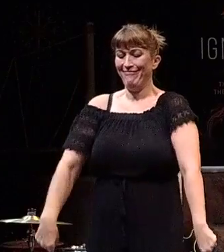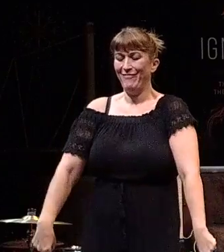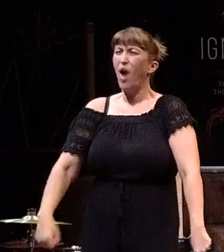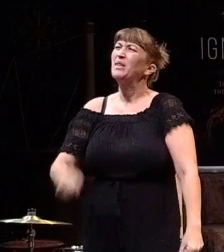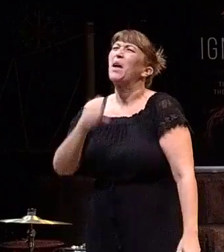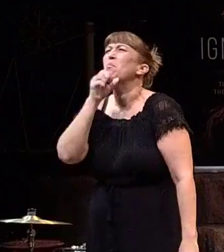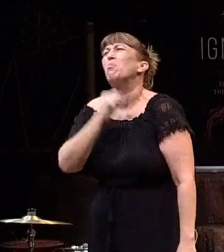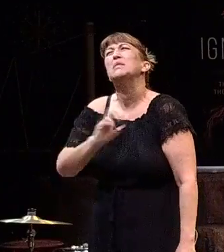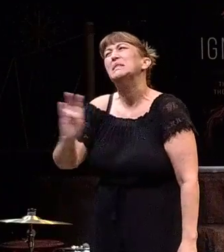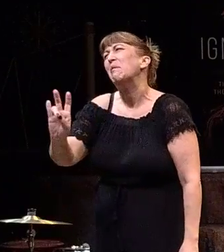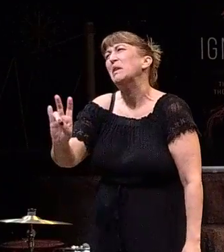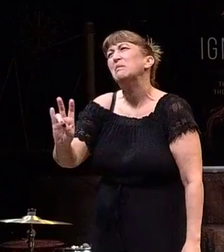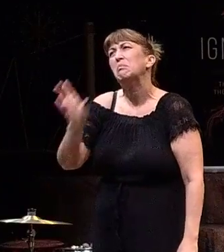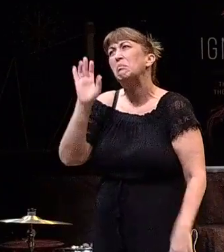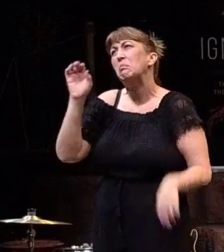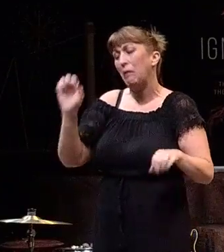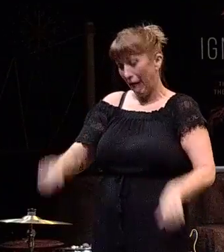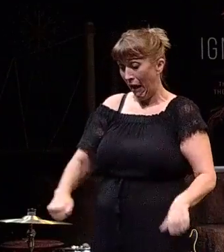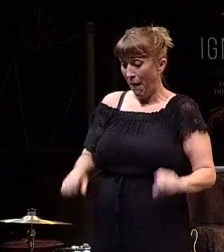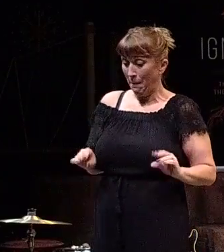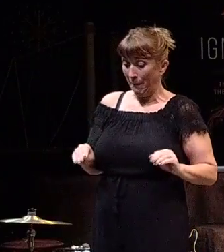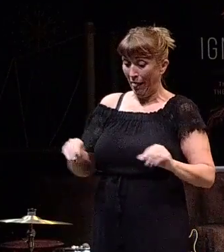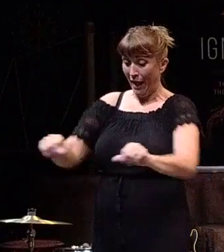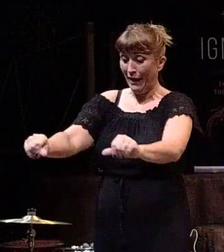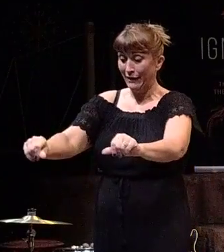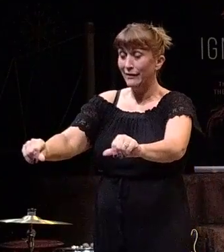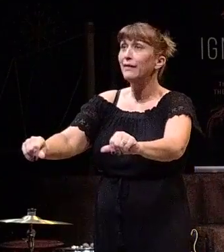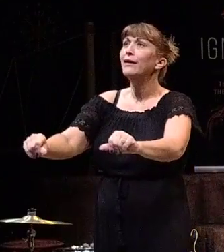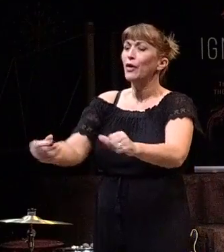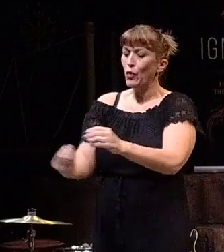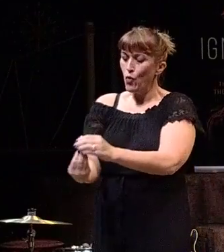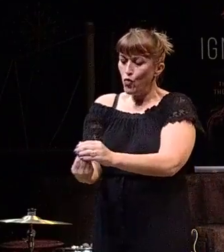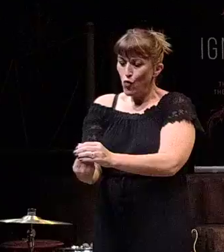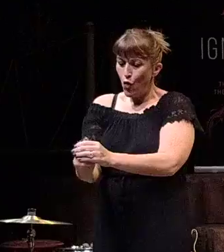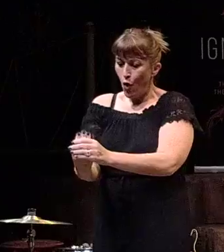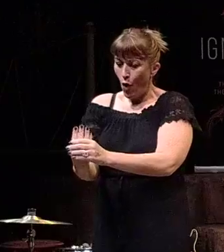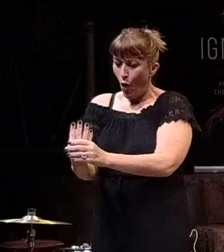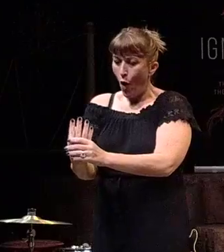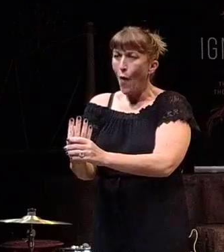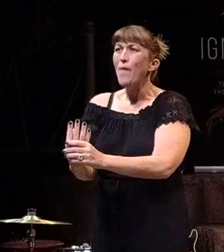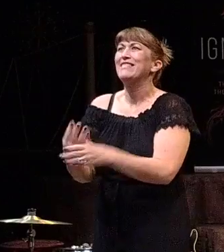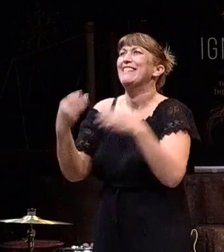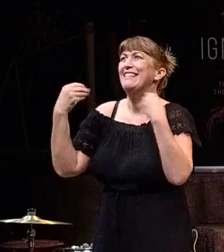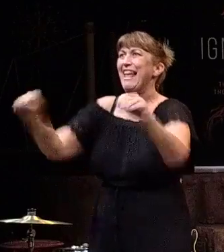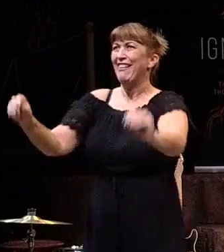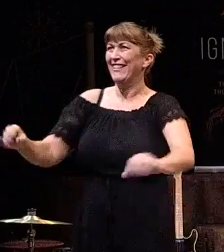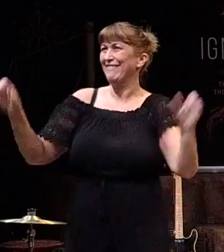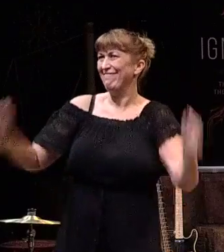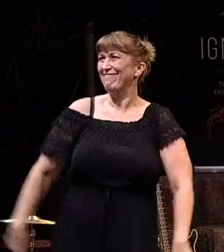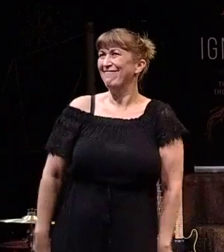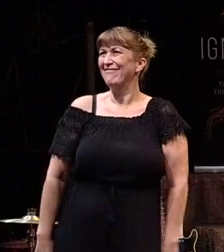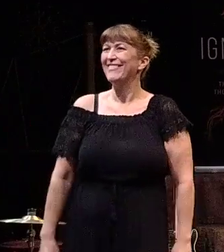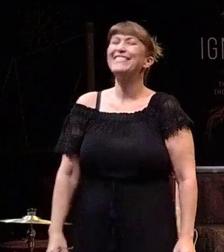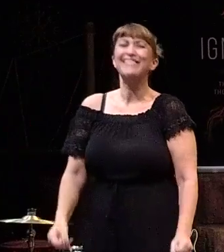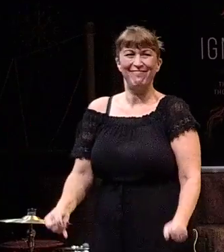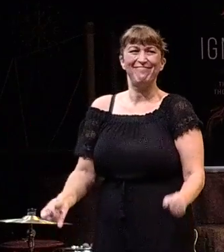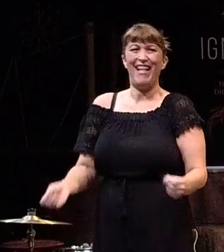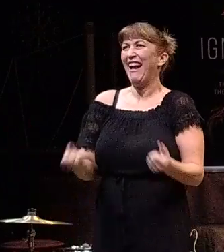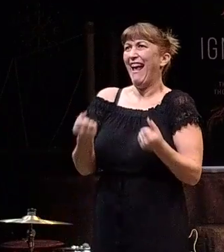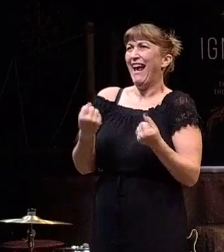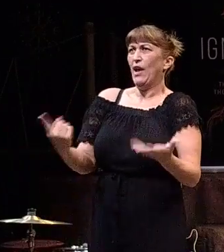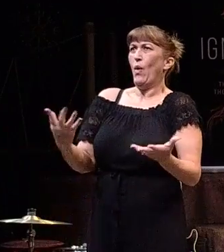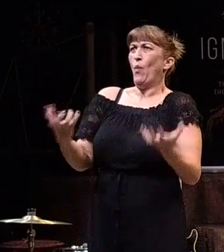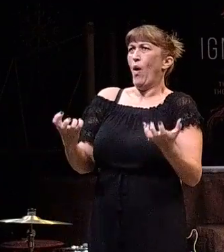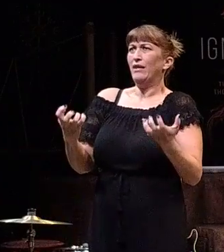seven. I was like, can plant these. And what I can do is I can grow and I can sell them. Like anyone would want